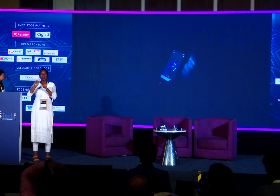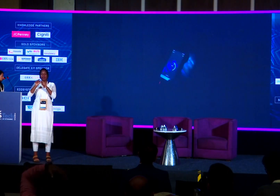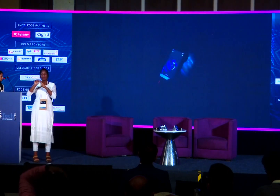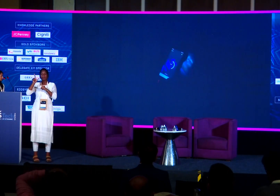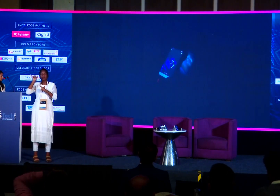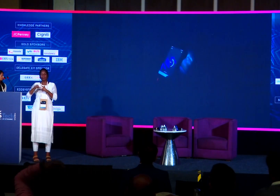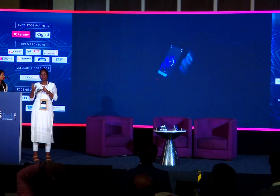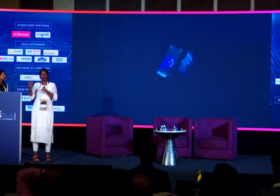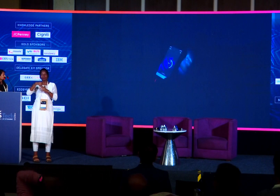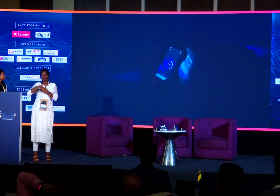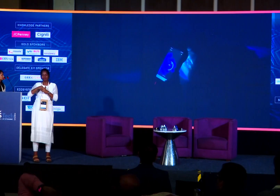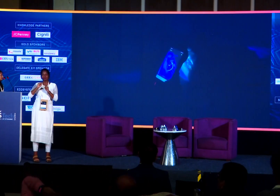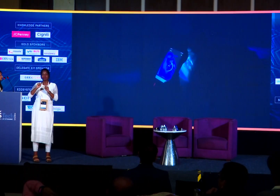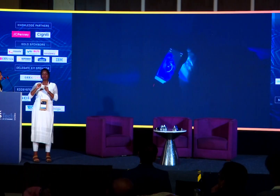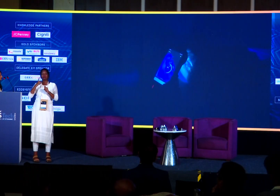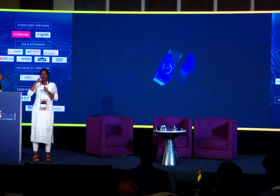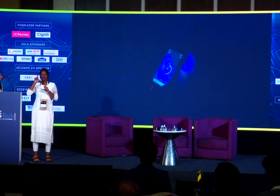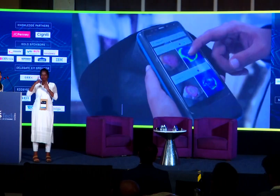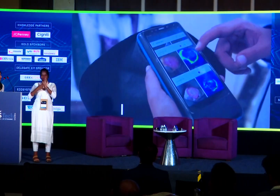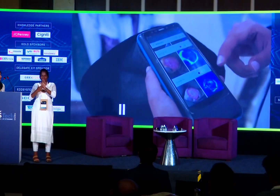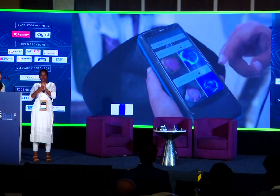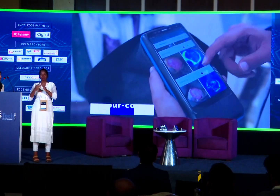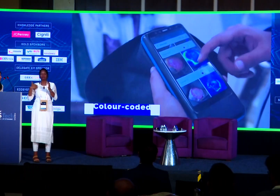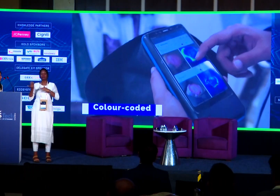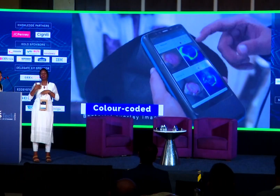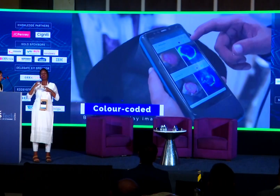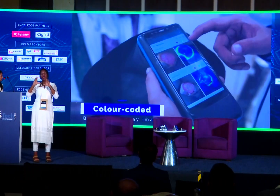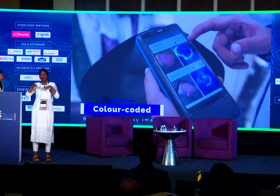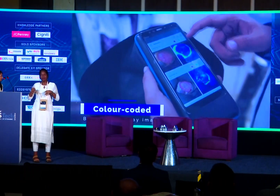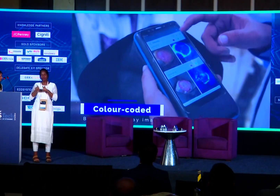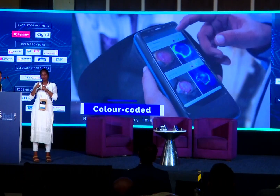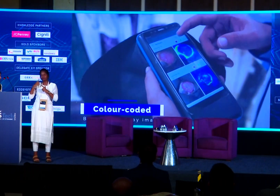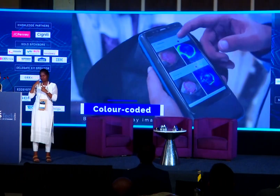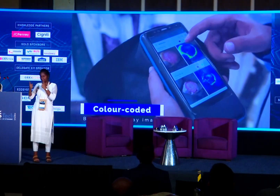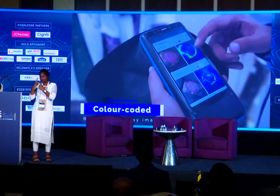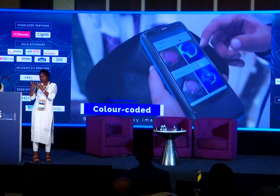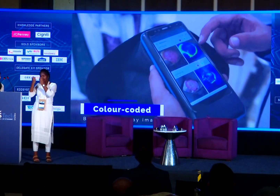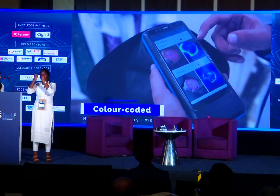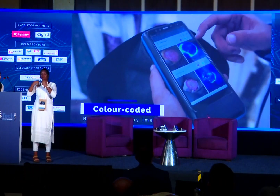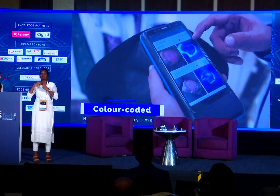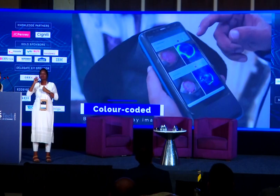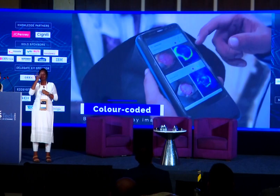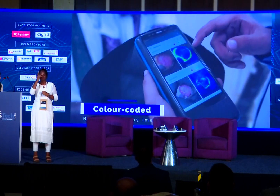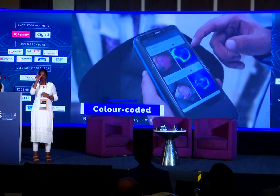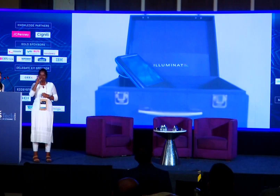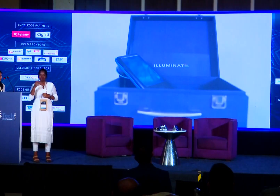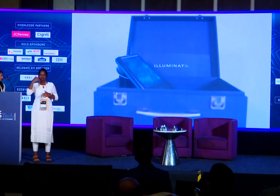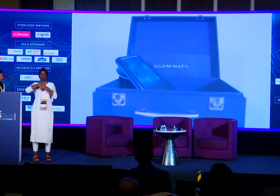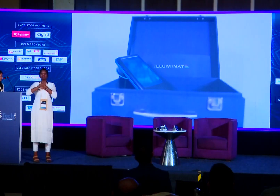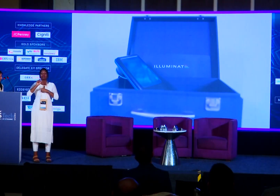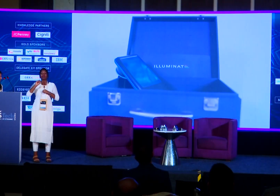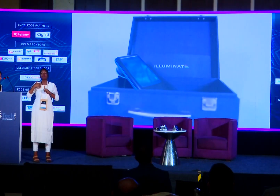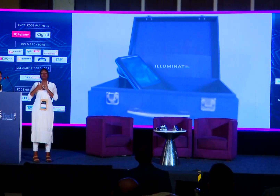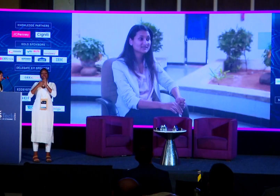artificial intelligence on these spectral images, we are able to detect and also classify these bacteria. We believe our